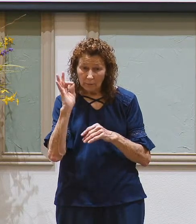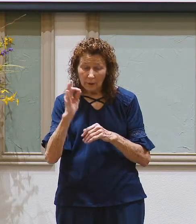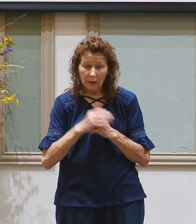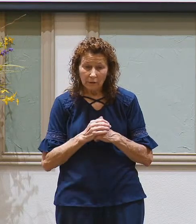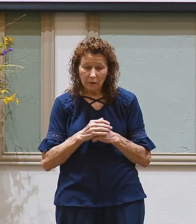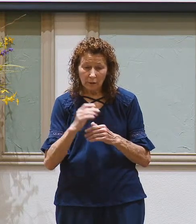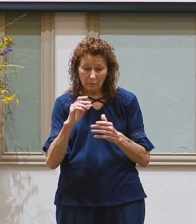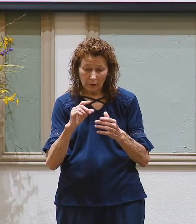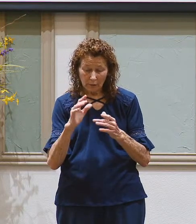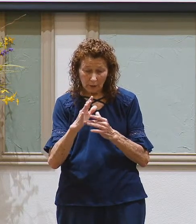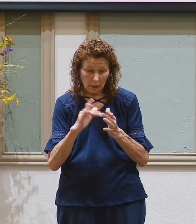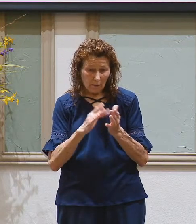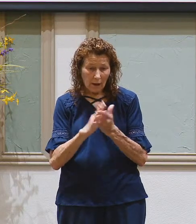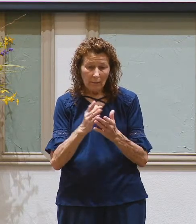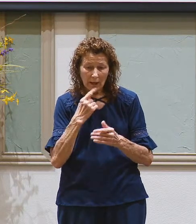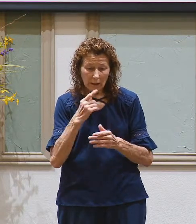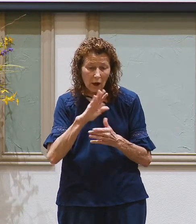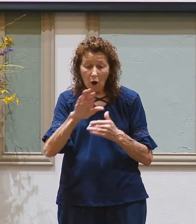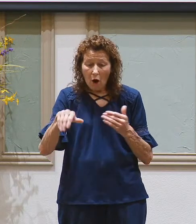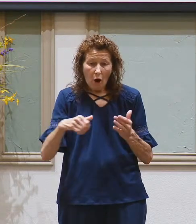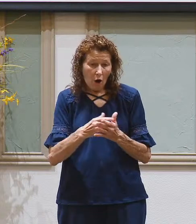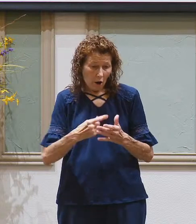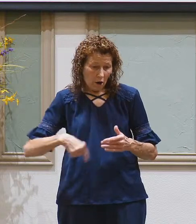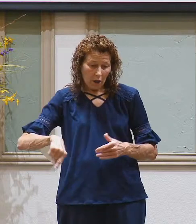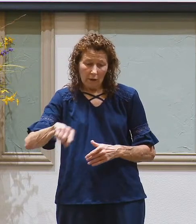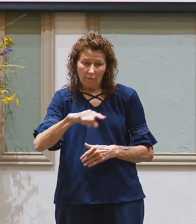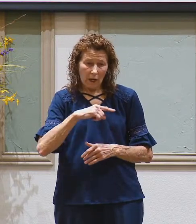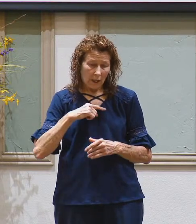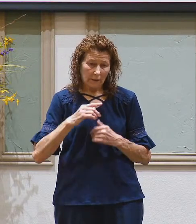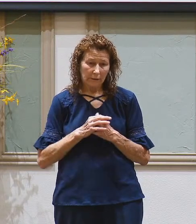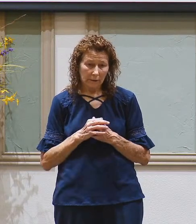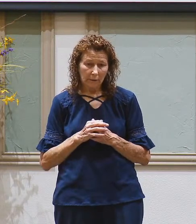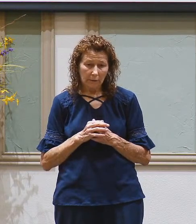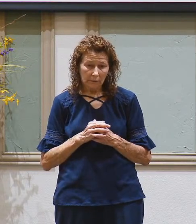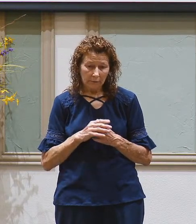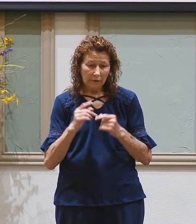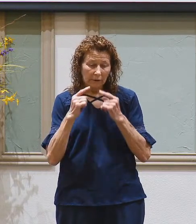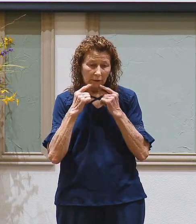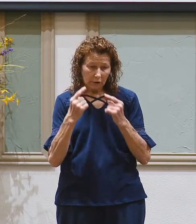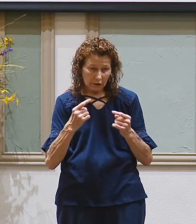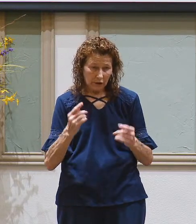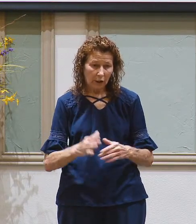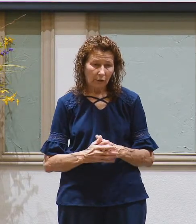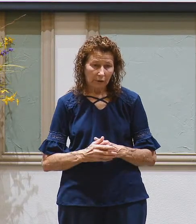Scripture says that all of us are sinners.